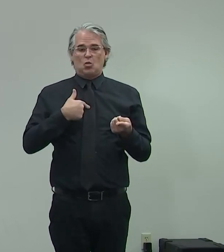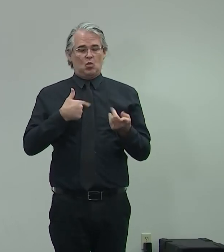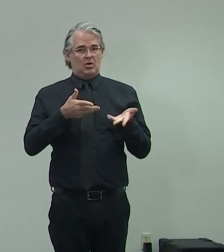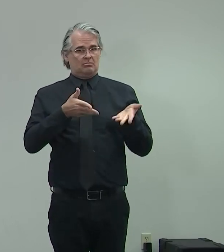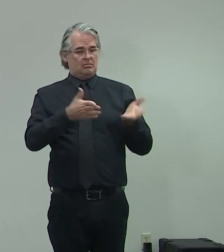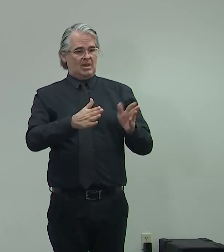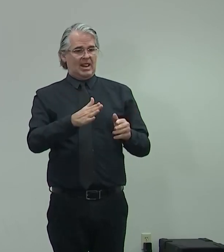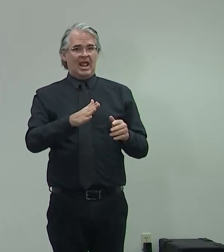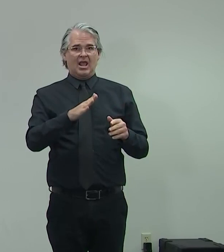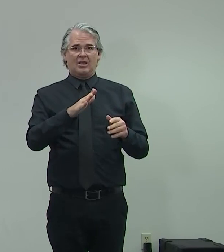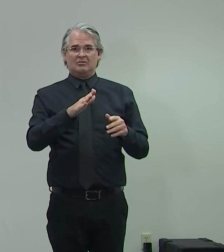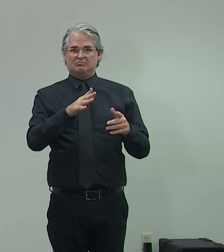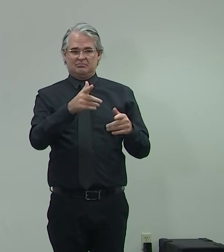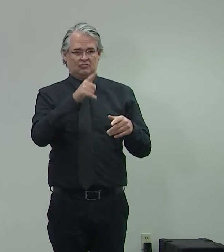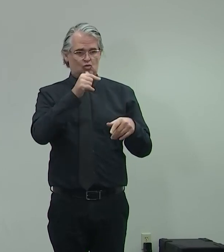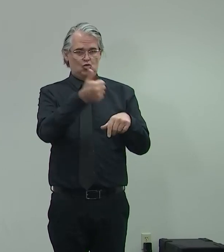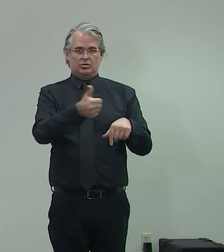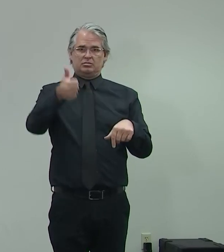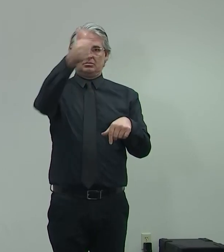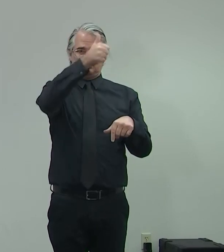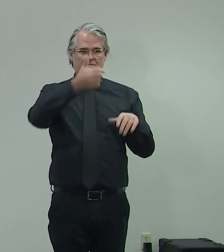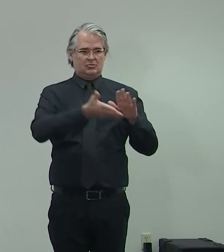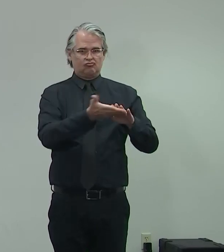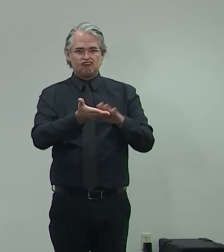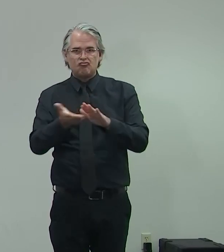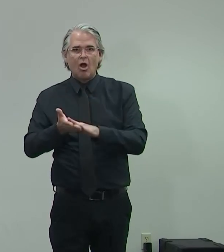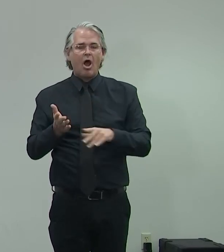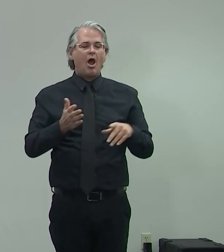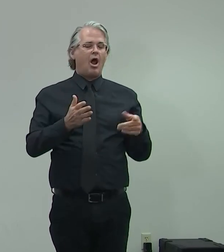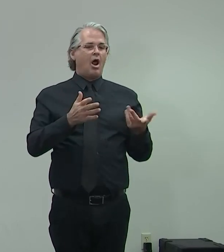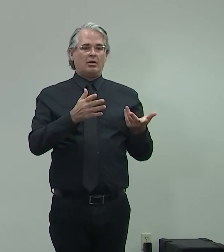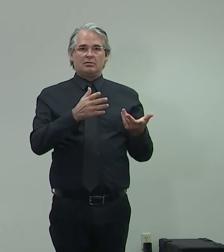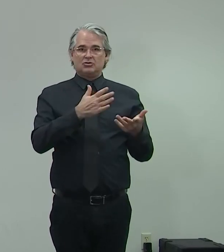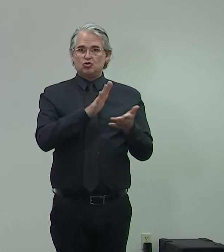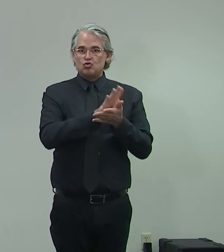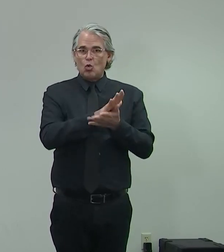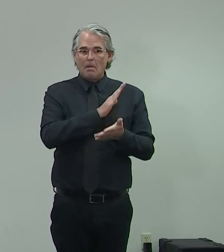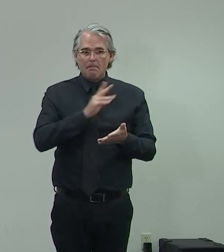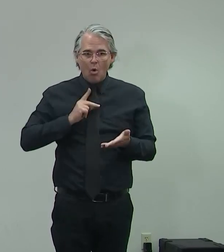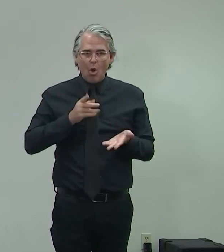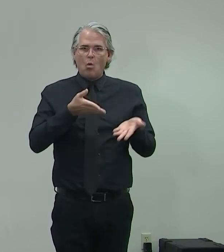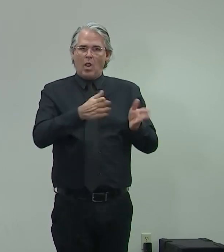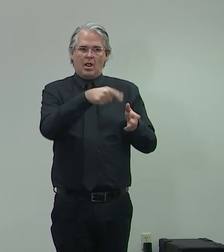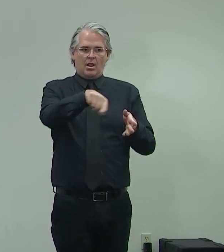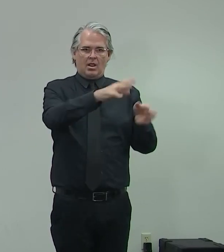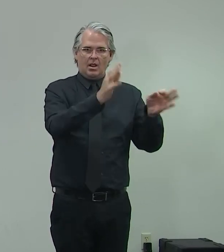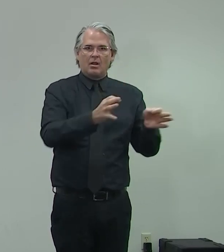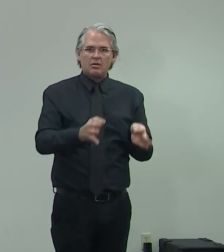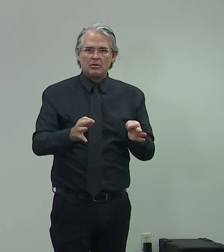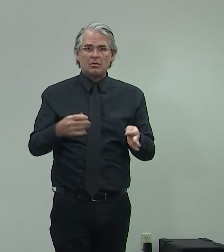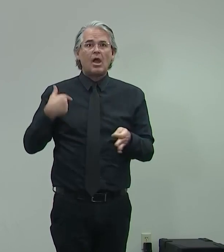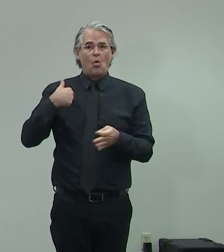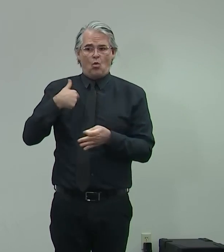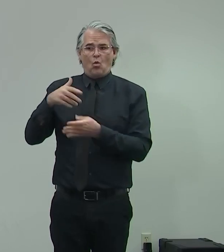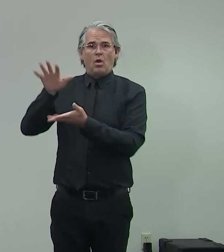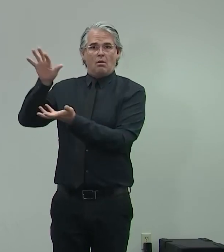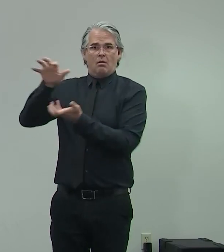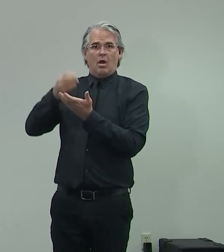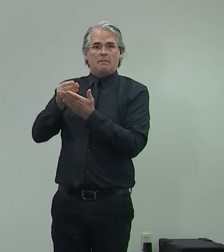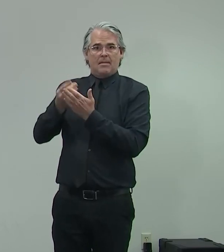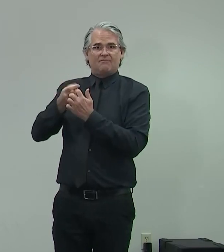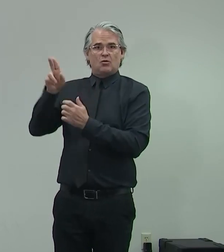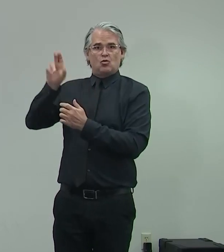boards, and we will support them in any way possible. We did get CARES Act money that they got allocated to them for the purchase of those devices.